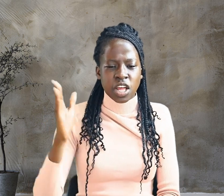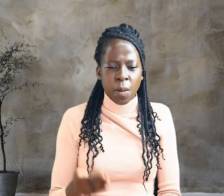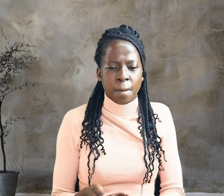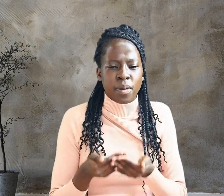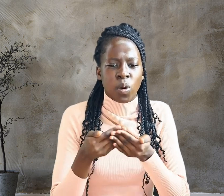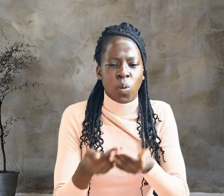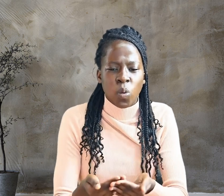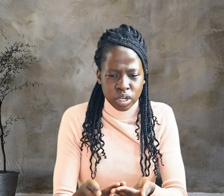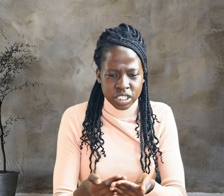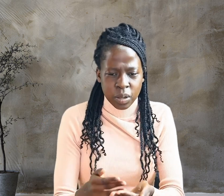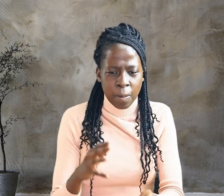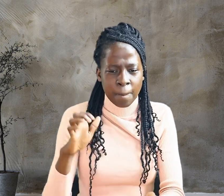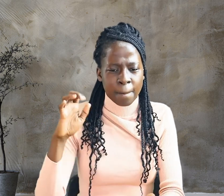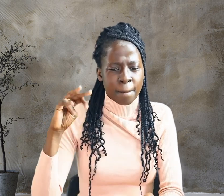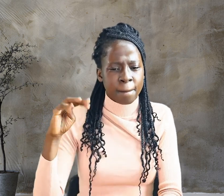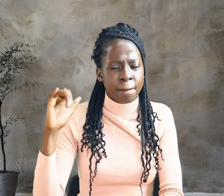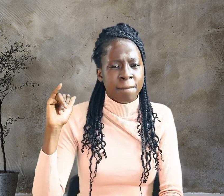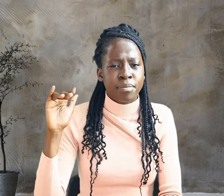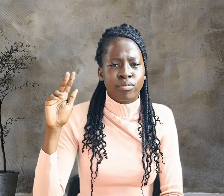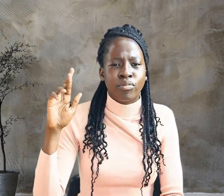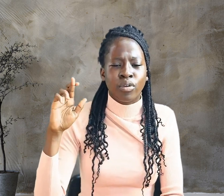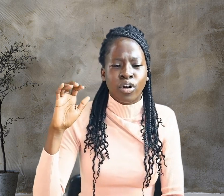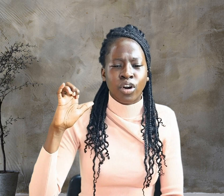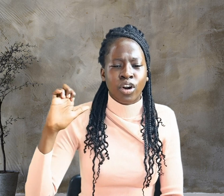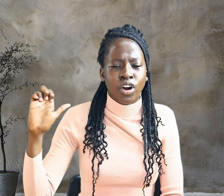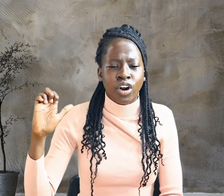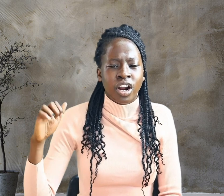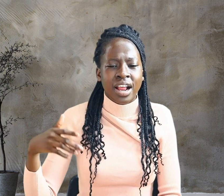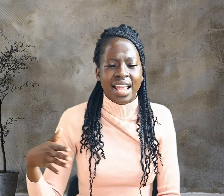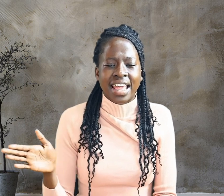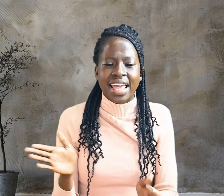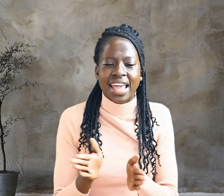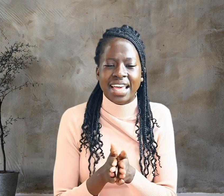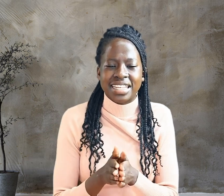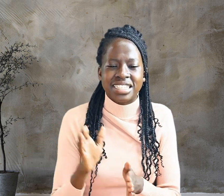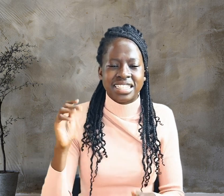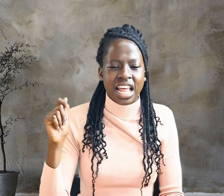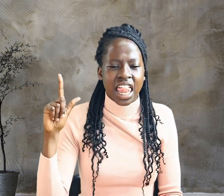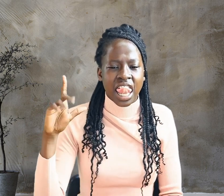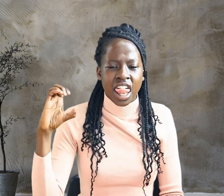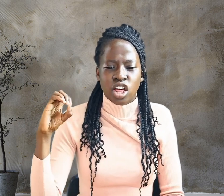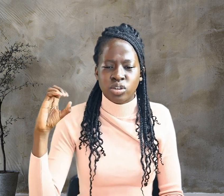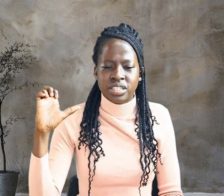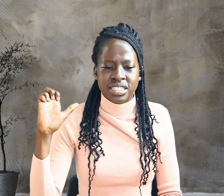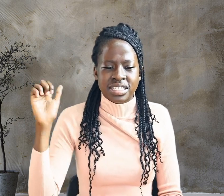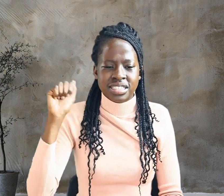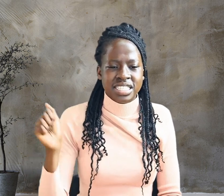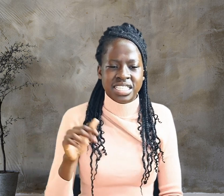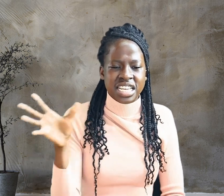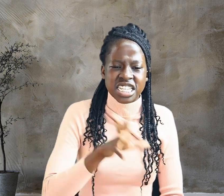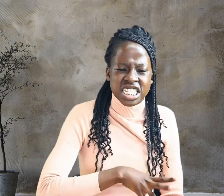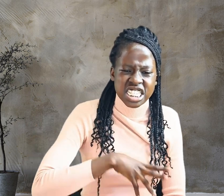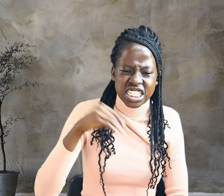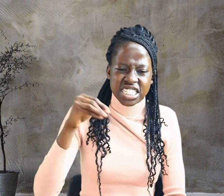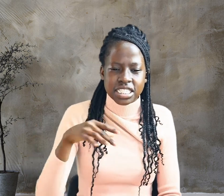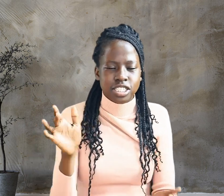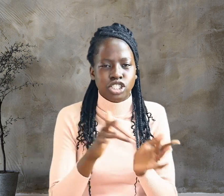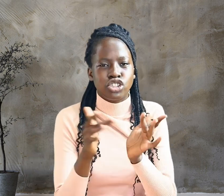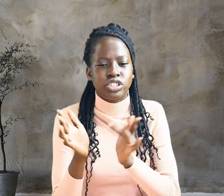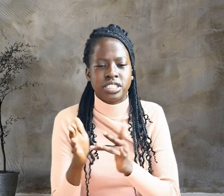pounds, taking Jesus' body. The two of them wrapped it with the spices in strips of